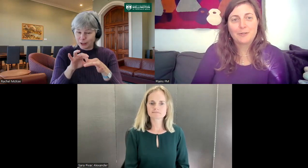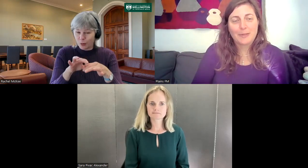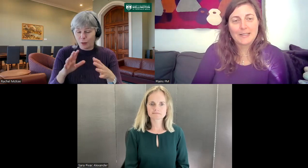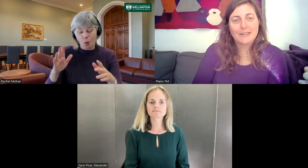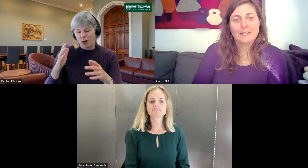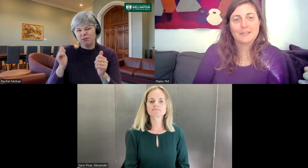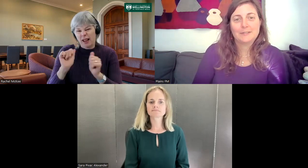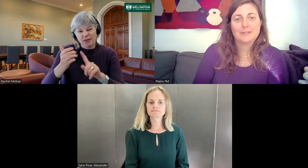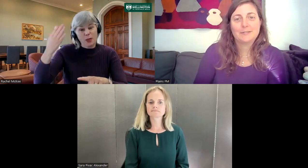wonderful place.